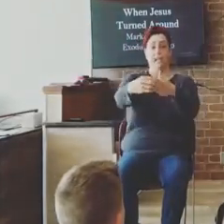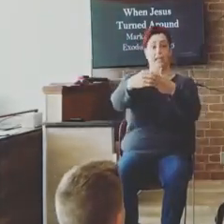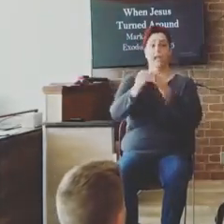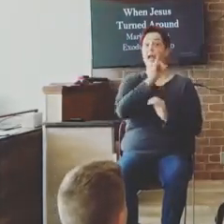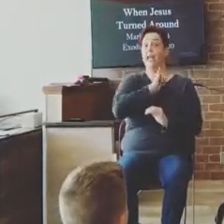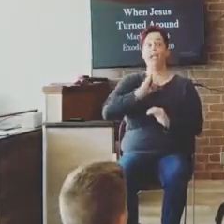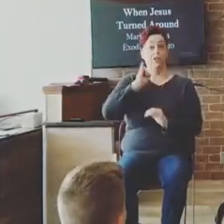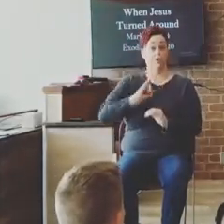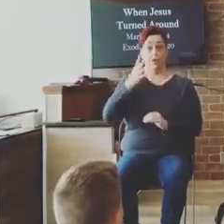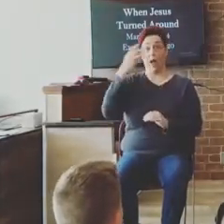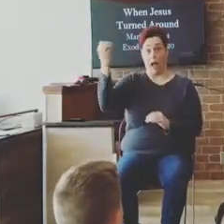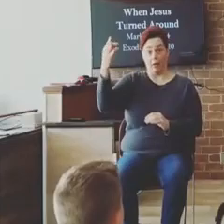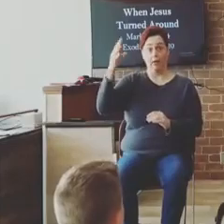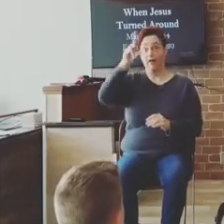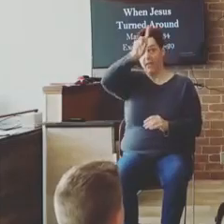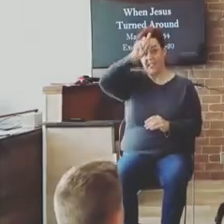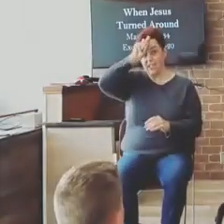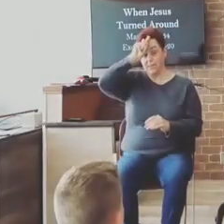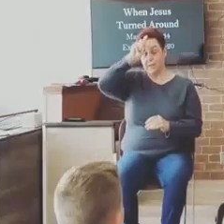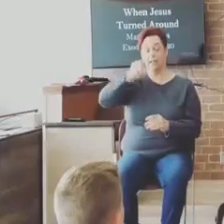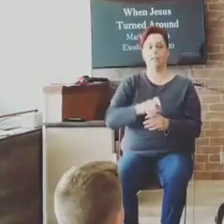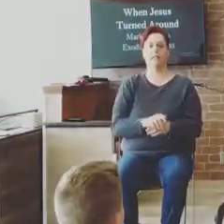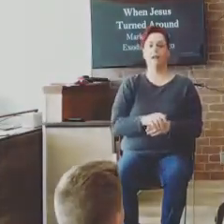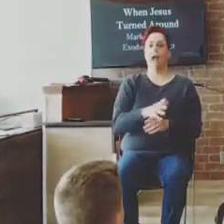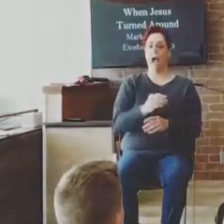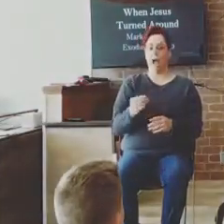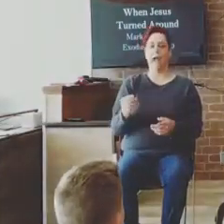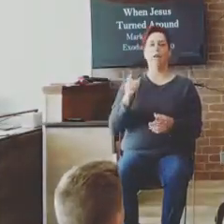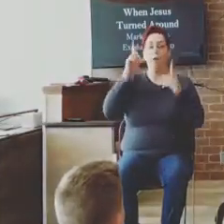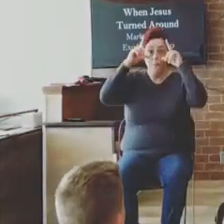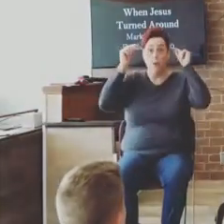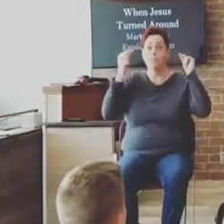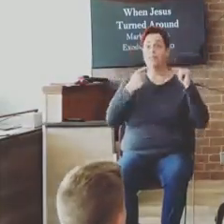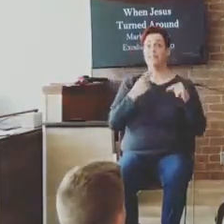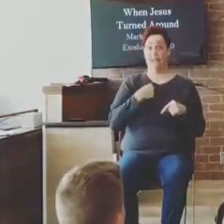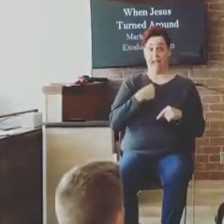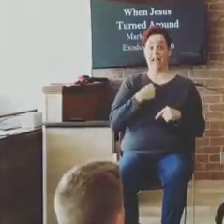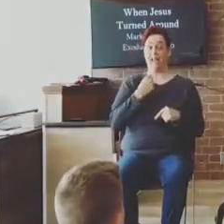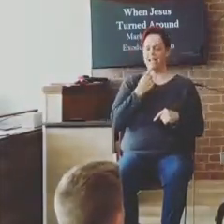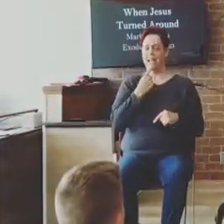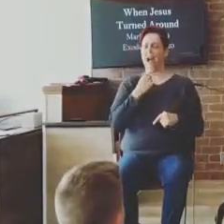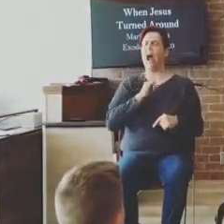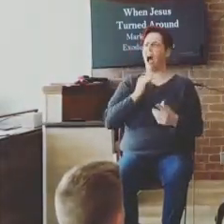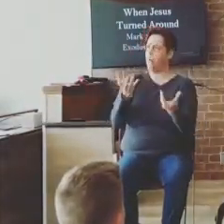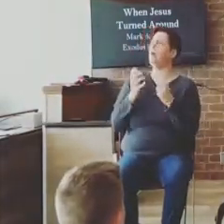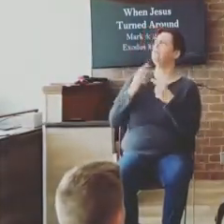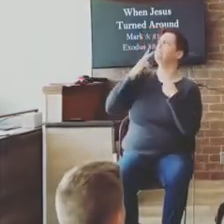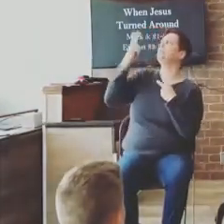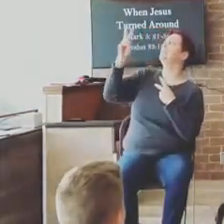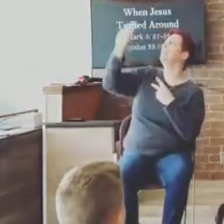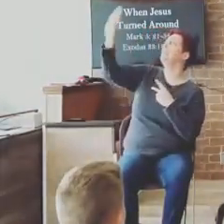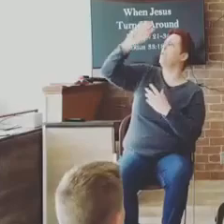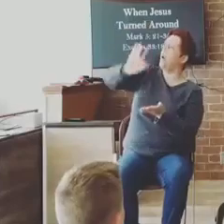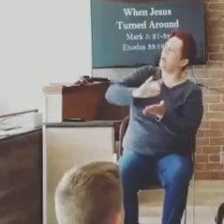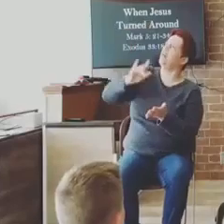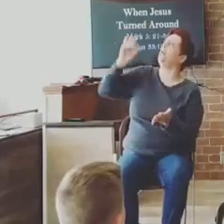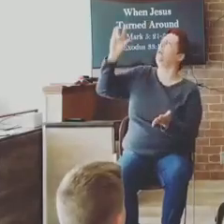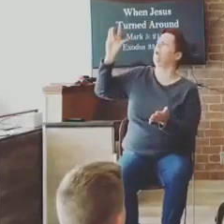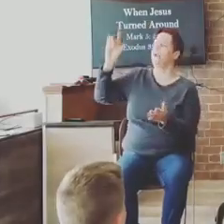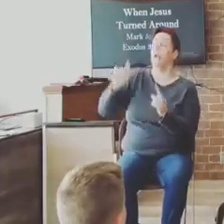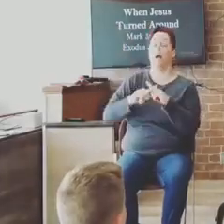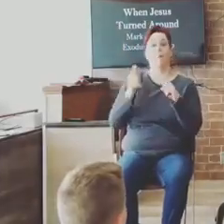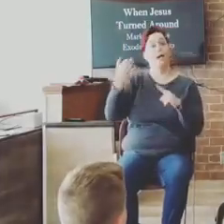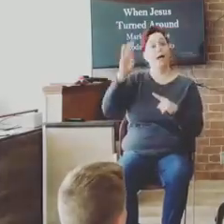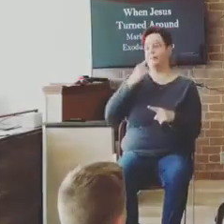God used him. And now Moses is like, Hey, I want to see your glory. I want to see it. But God's looking at